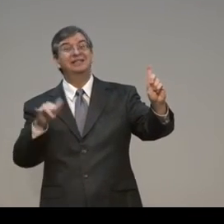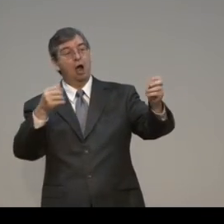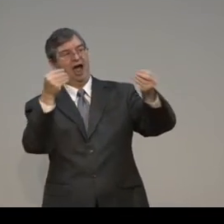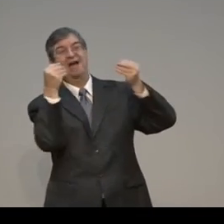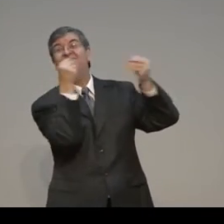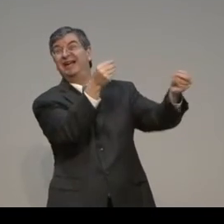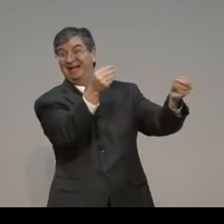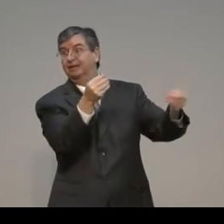horse.